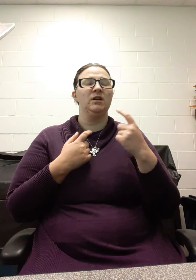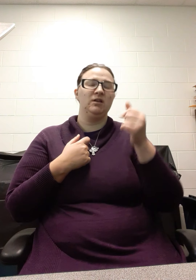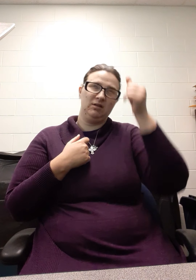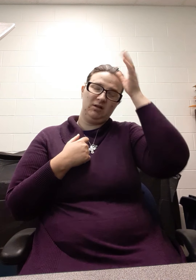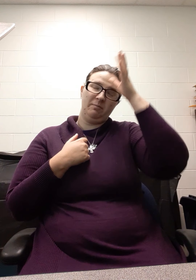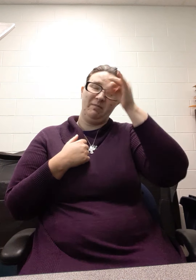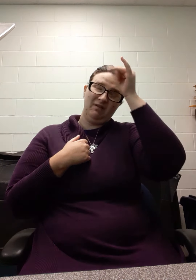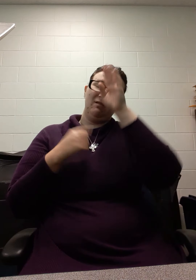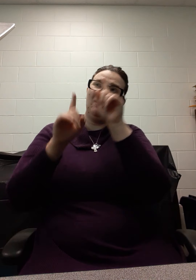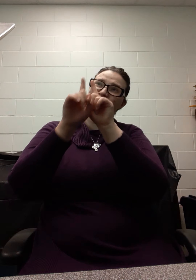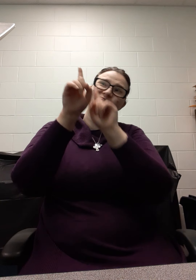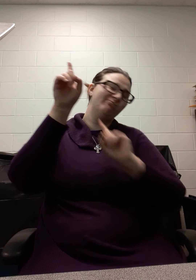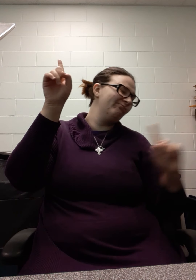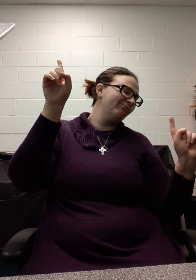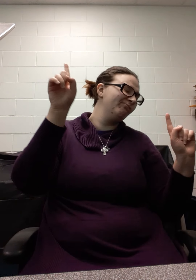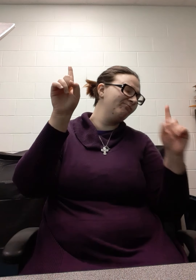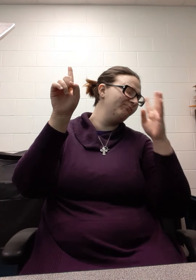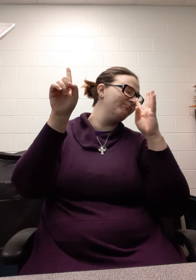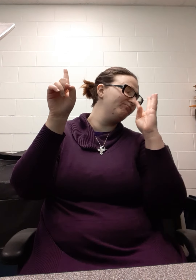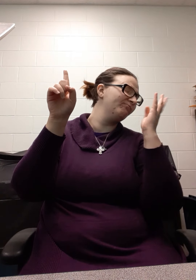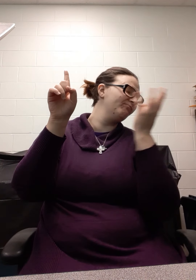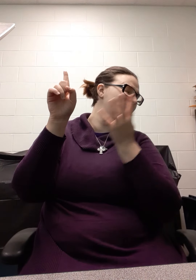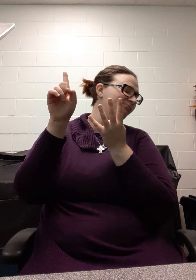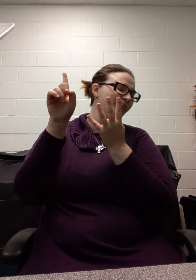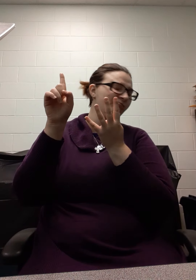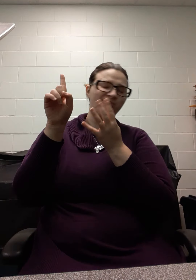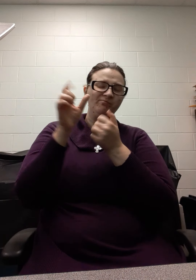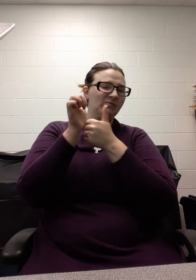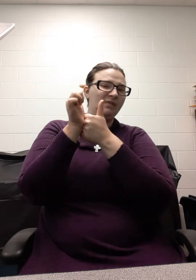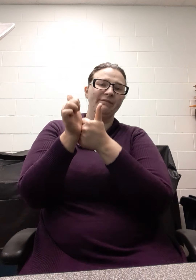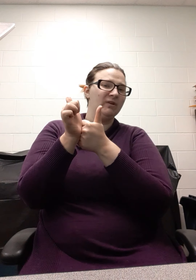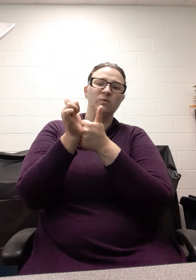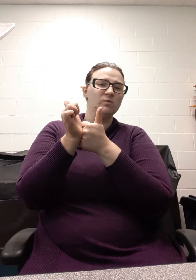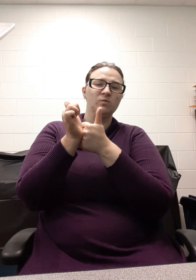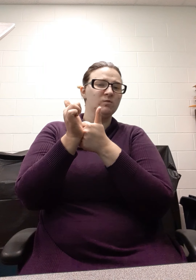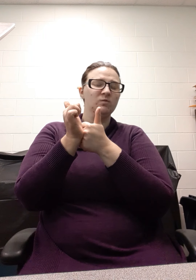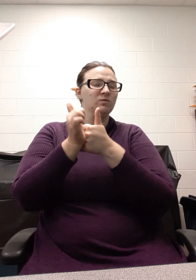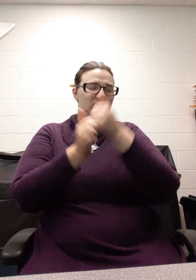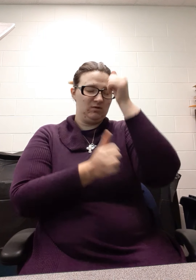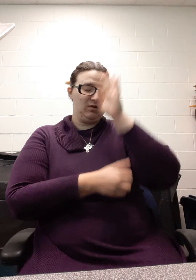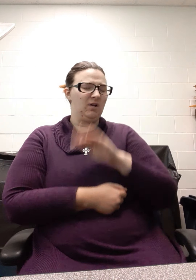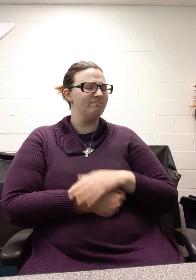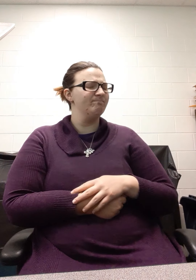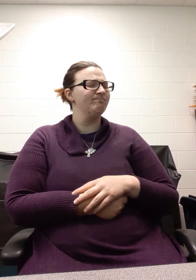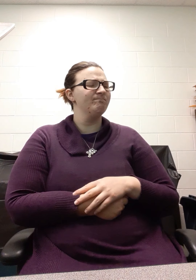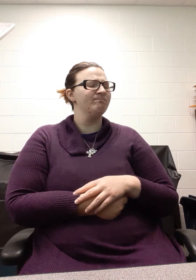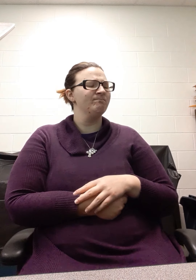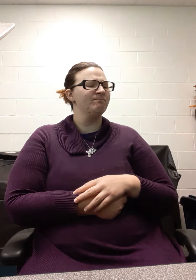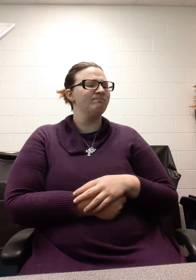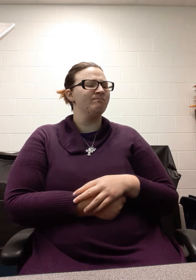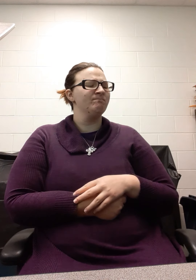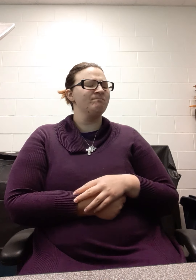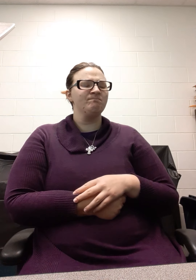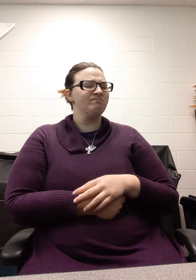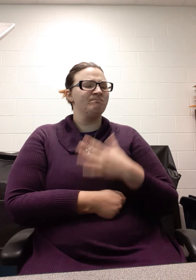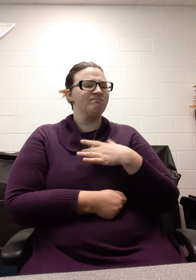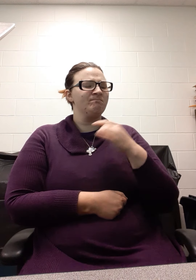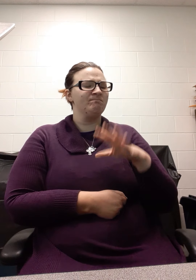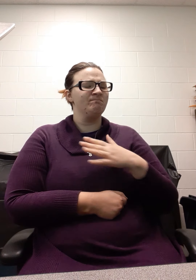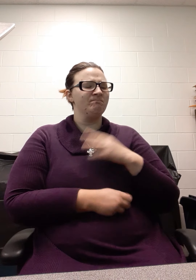from there, and how it was so bad that God said, hey, have a do-over, basically. And then Noah and his family are